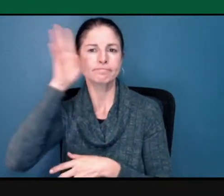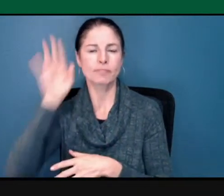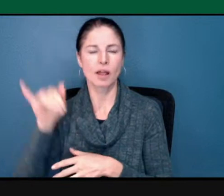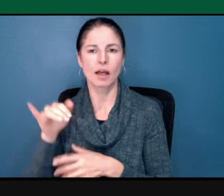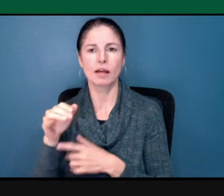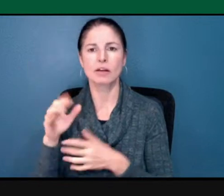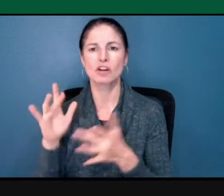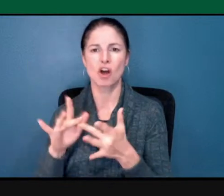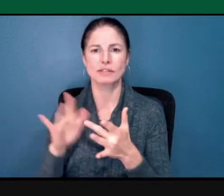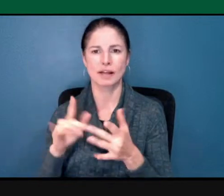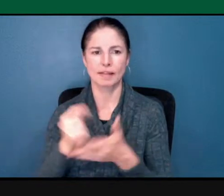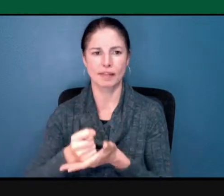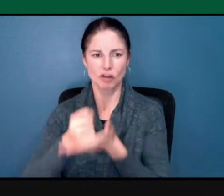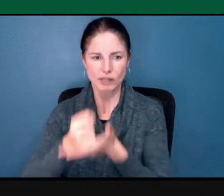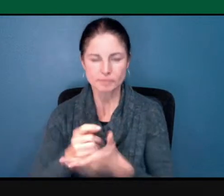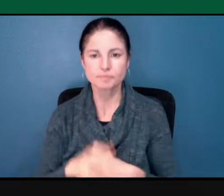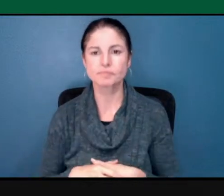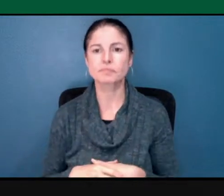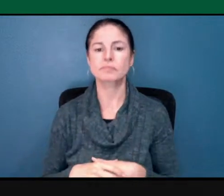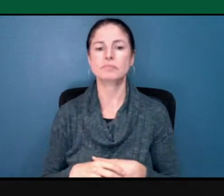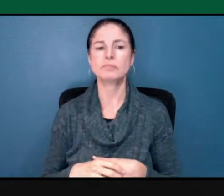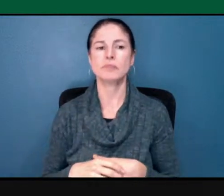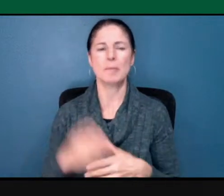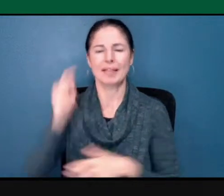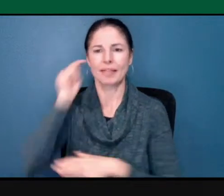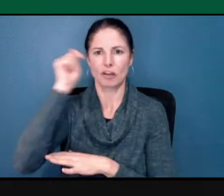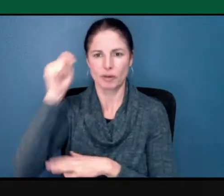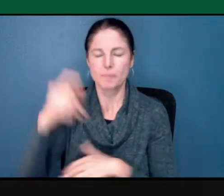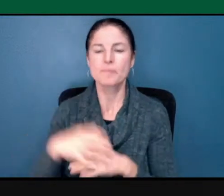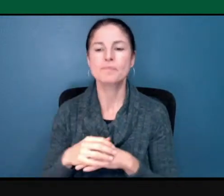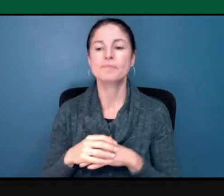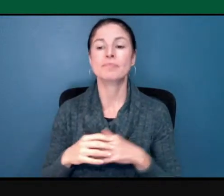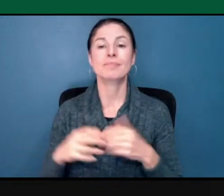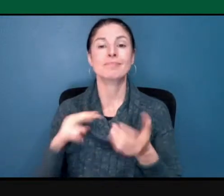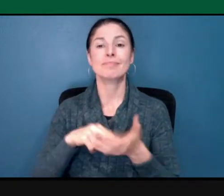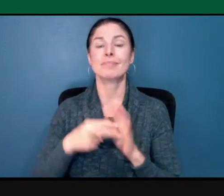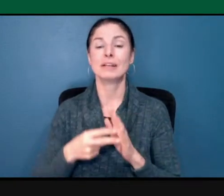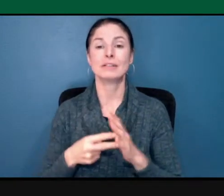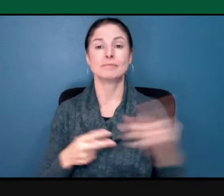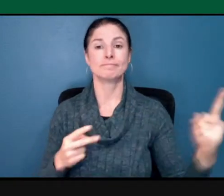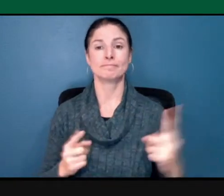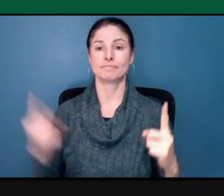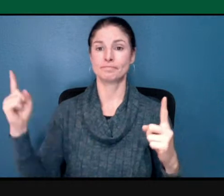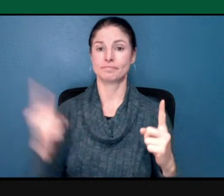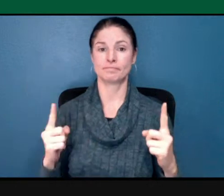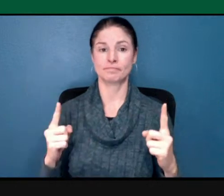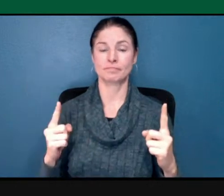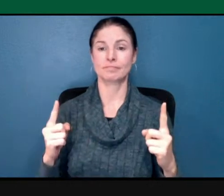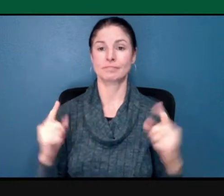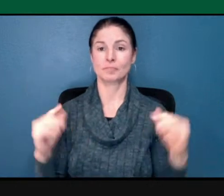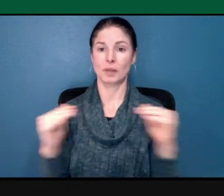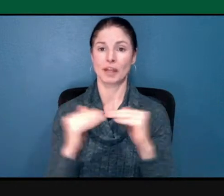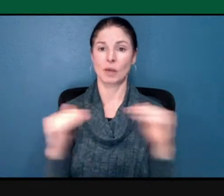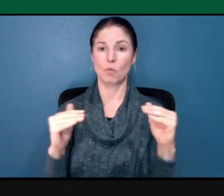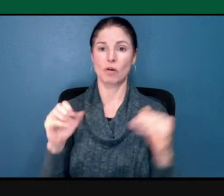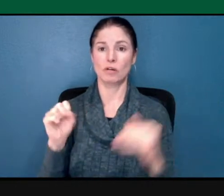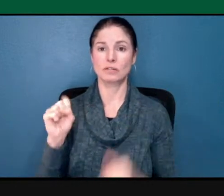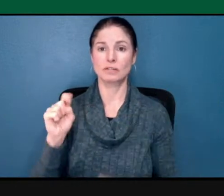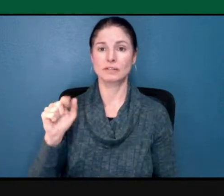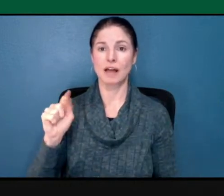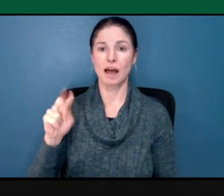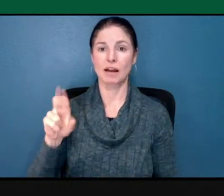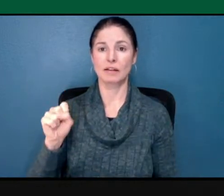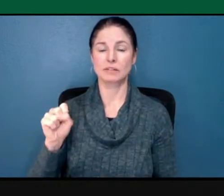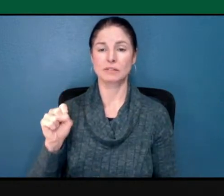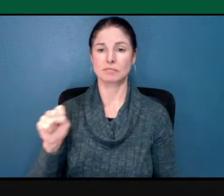that's based on equal status. So you're coming together all at an equal level. You have common goals.